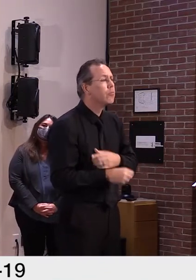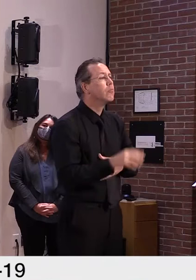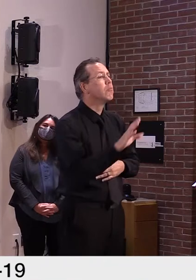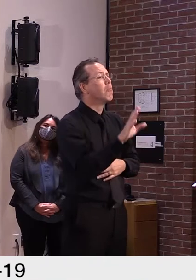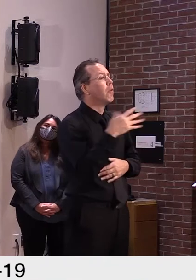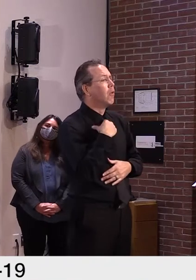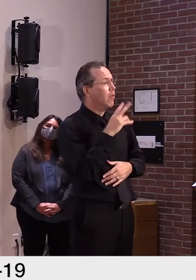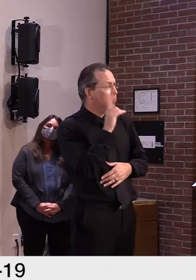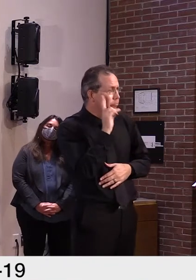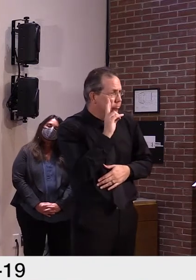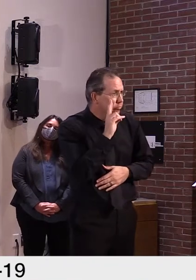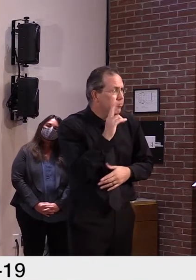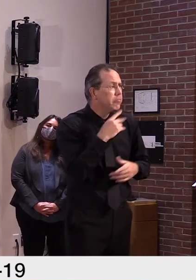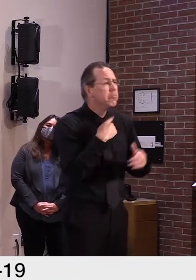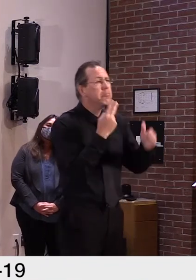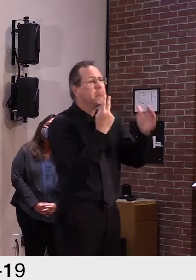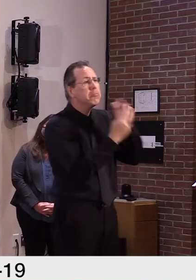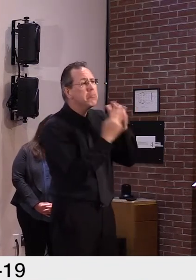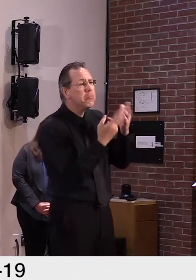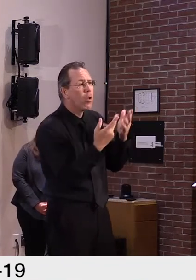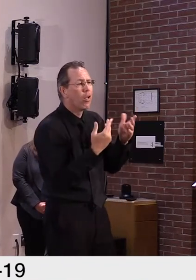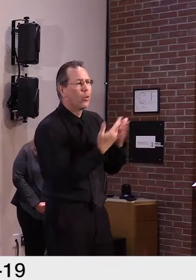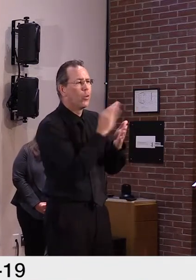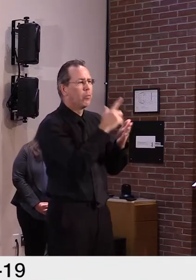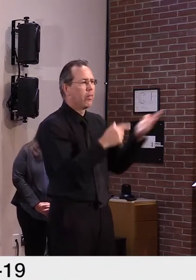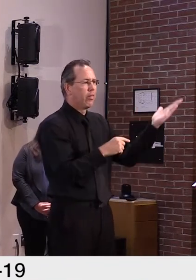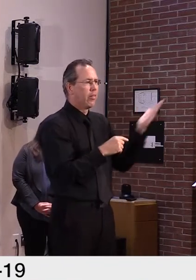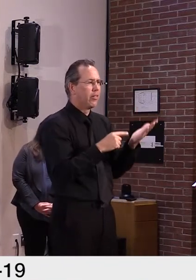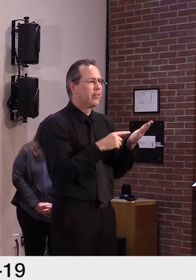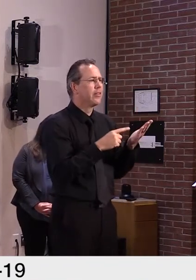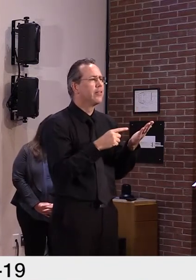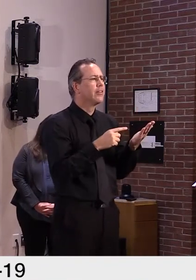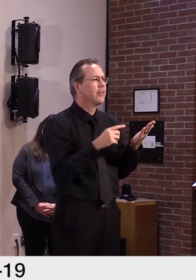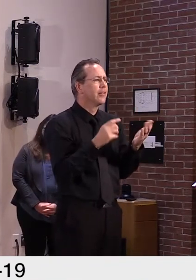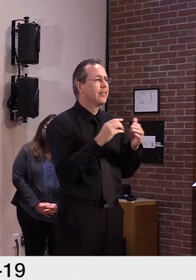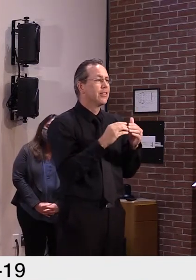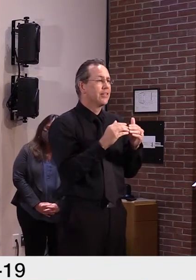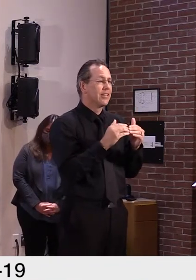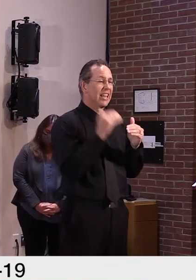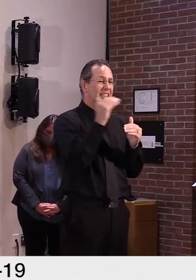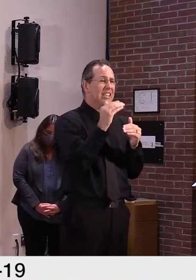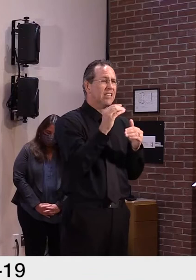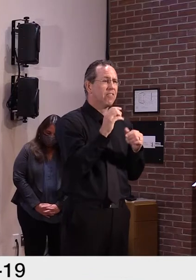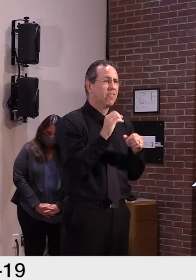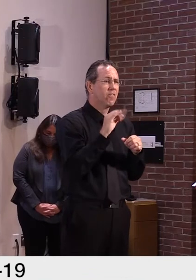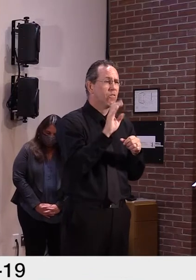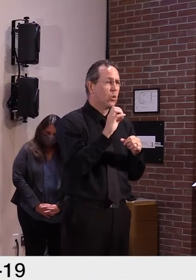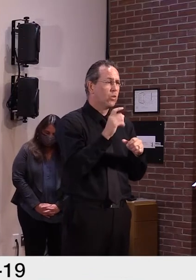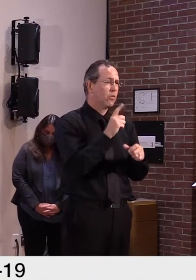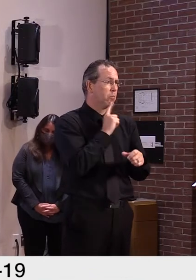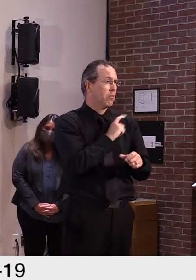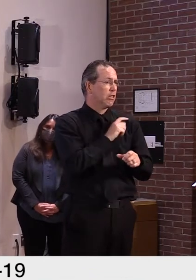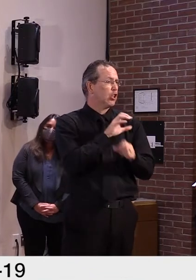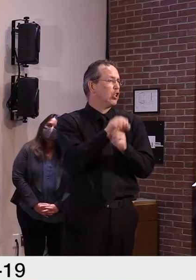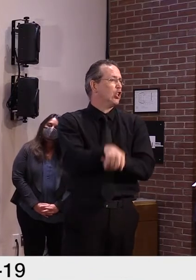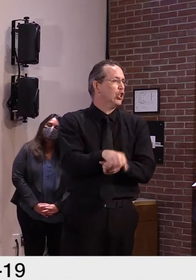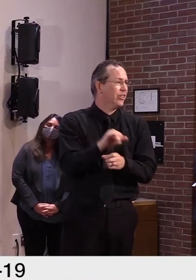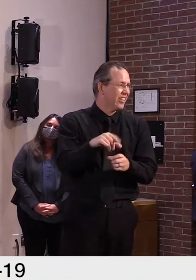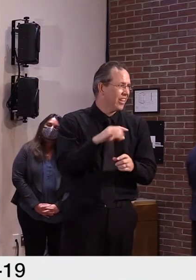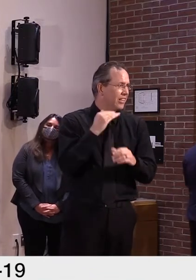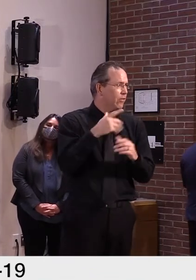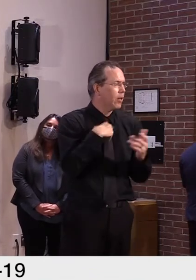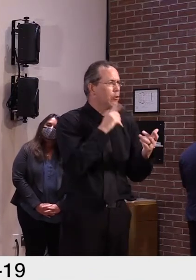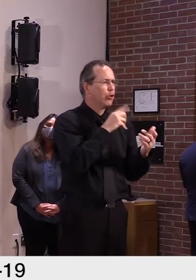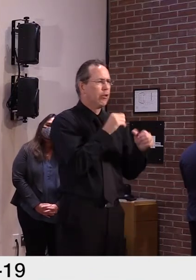the bills that are coming my way as to whether to let them go or not. But that was one bill we had concerns about. And